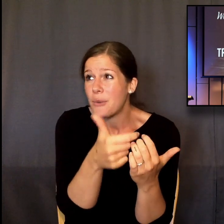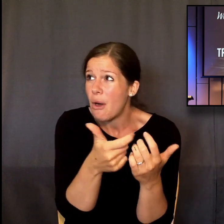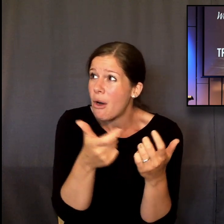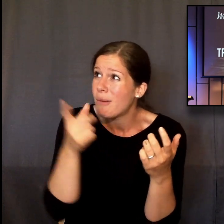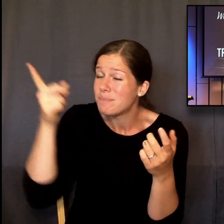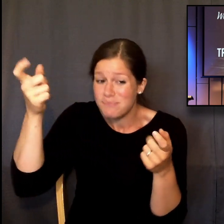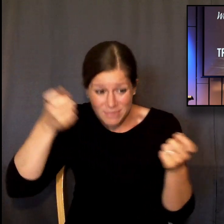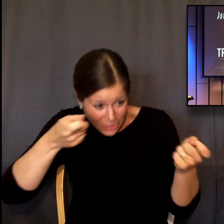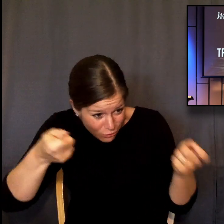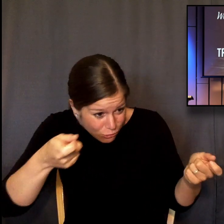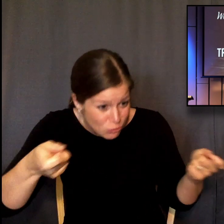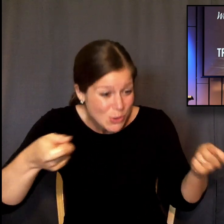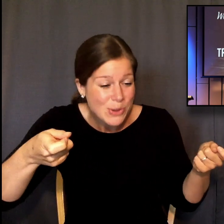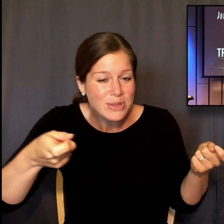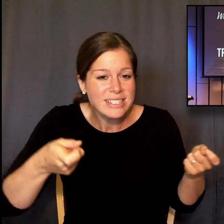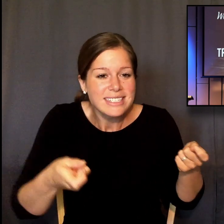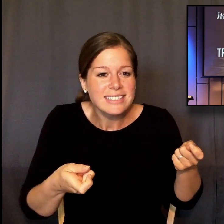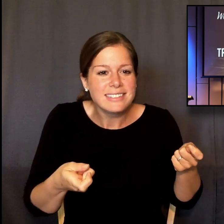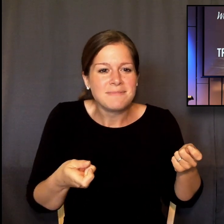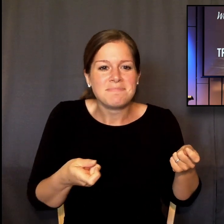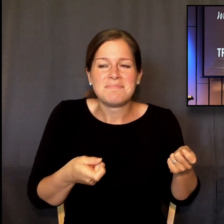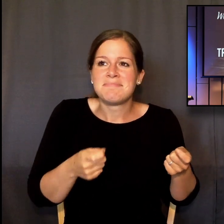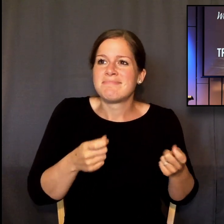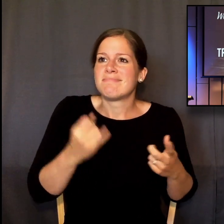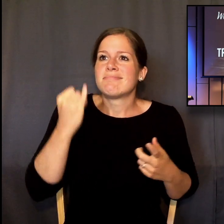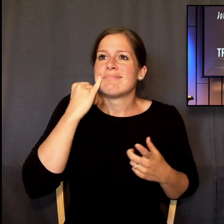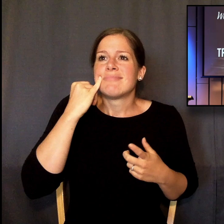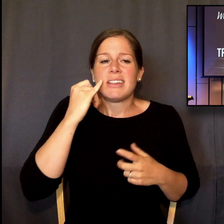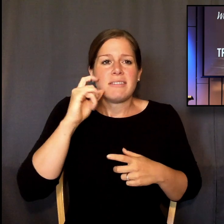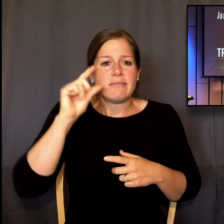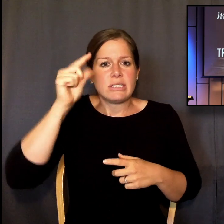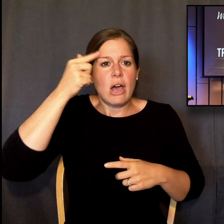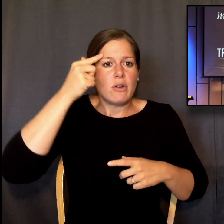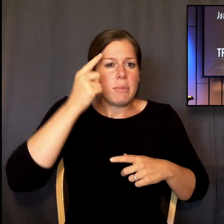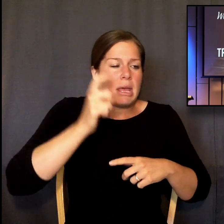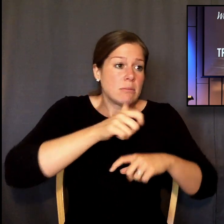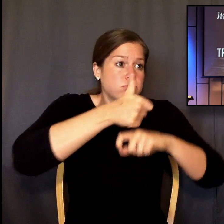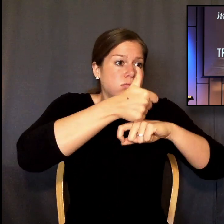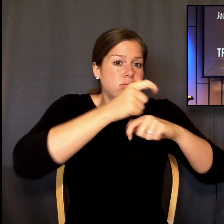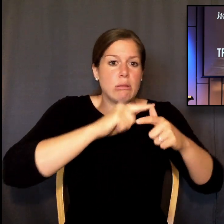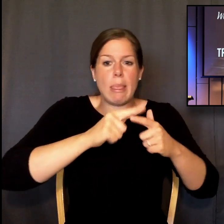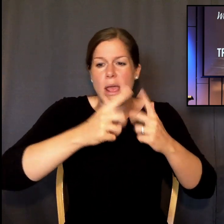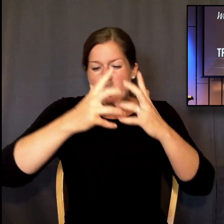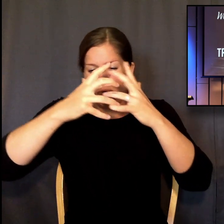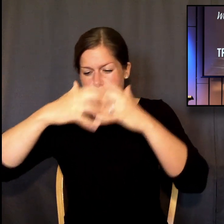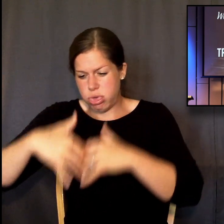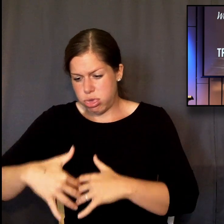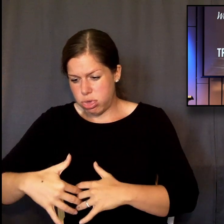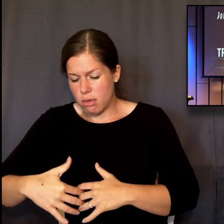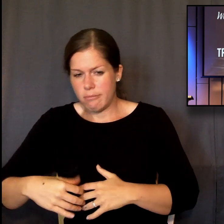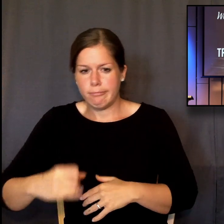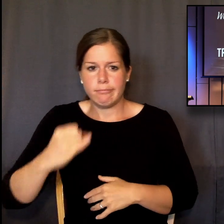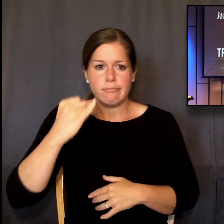From that to the toppling of governments to depression to a worldwide pandemic shutting everything down.